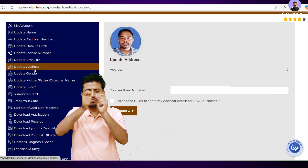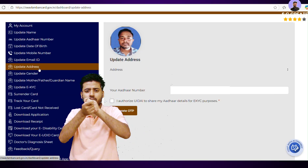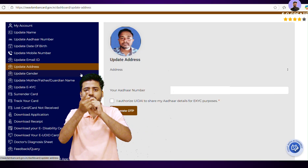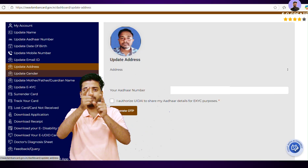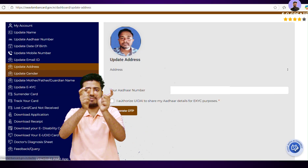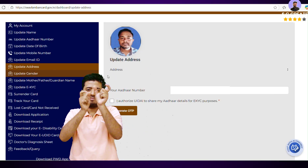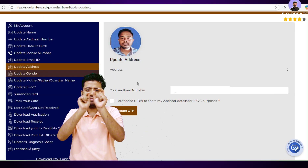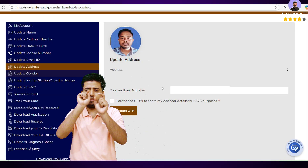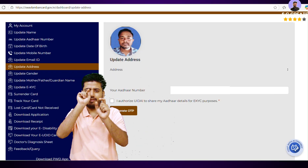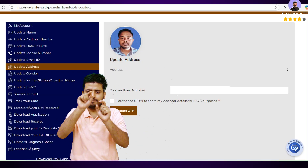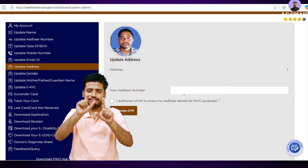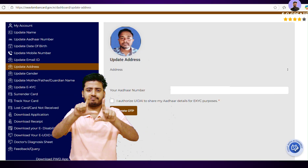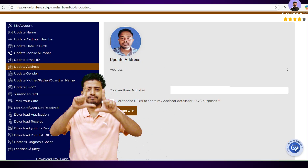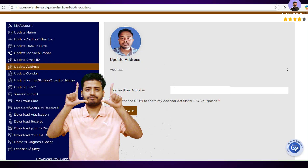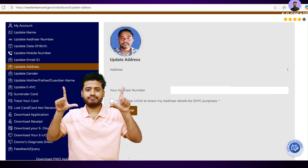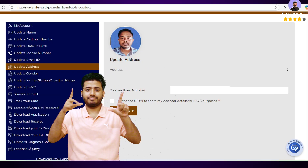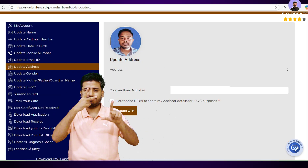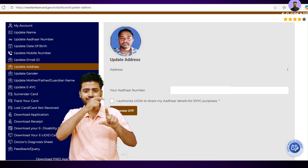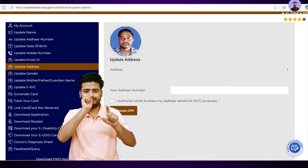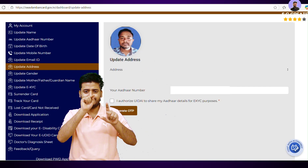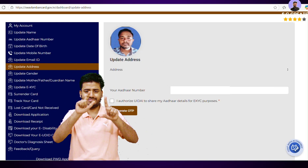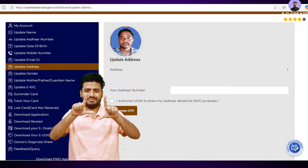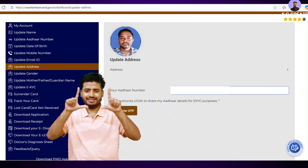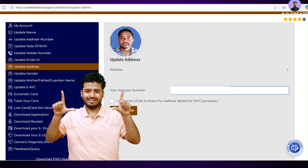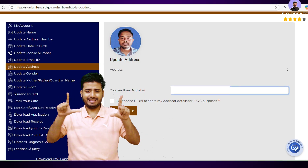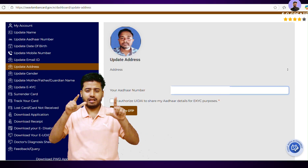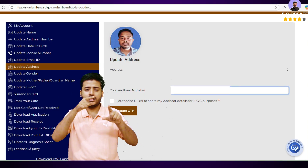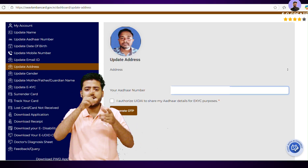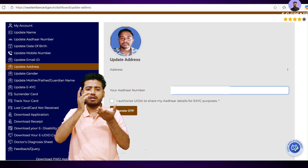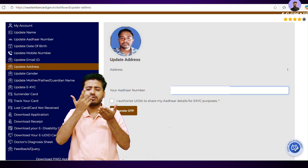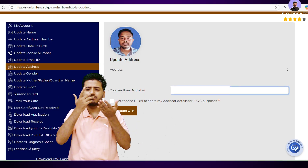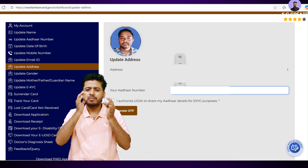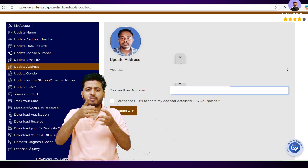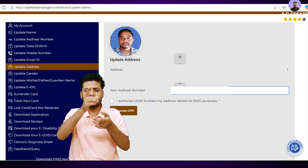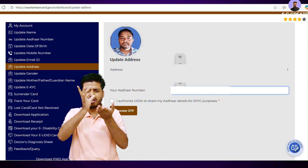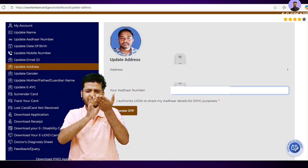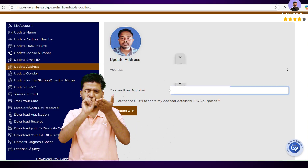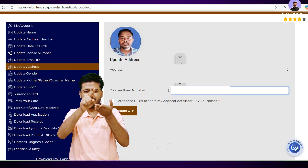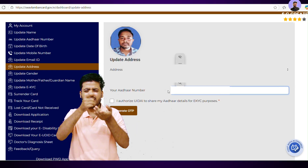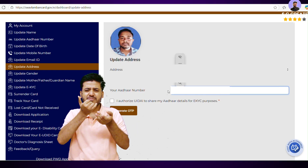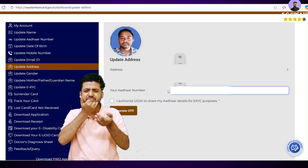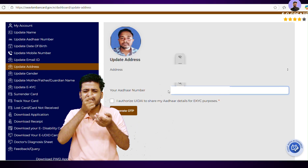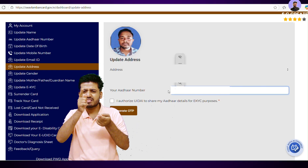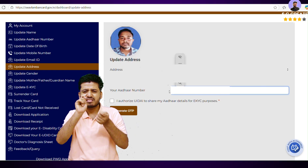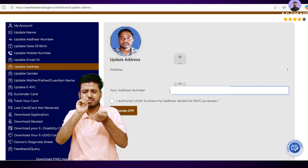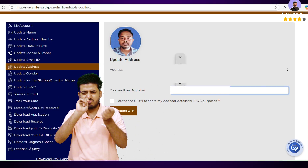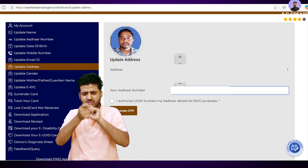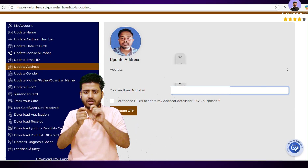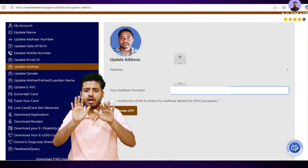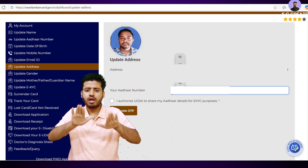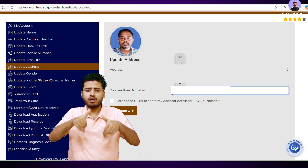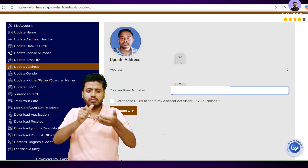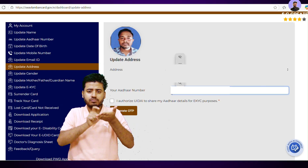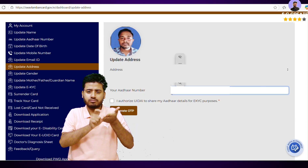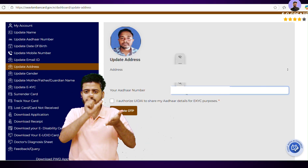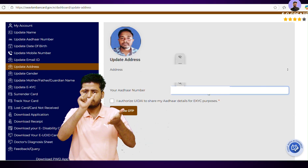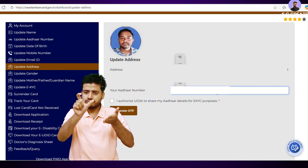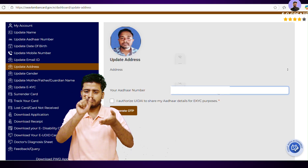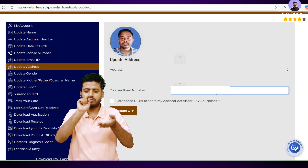points to note. EKYC is mandatory. As of 6 June 2025, Aadhaar-based EKYC